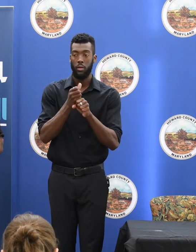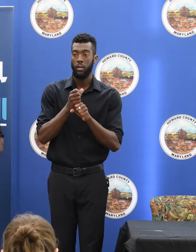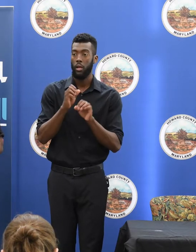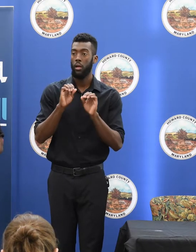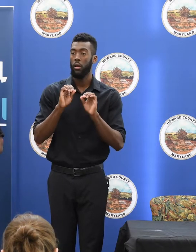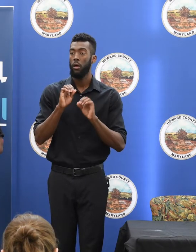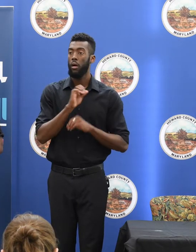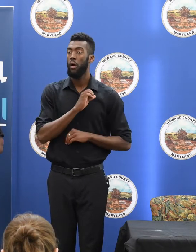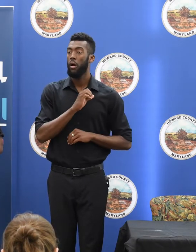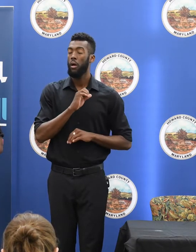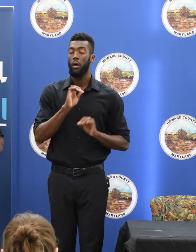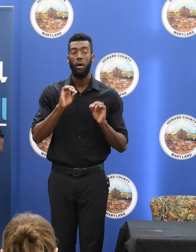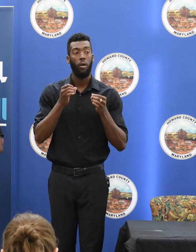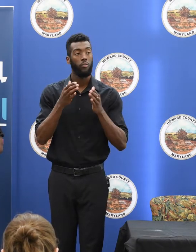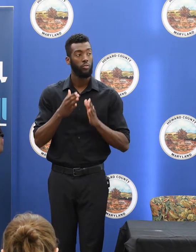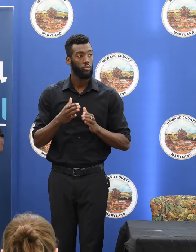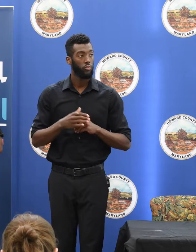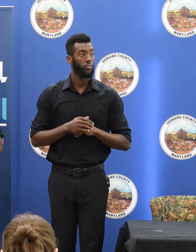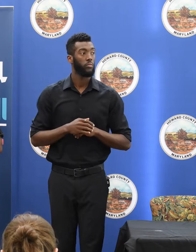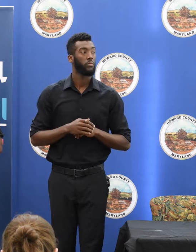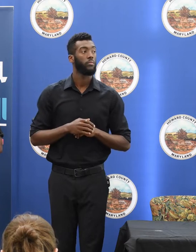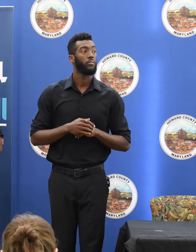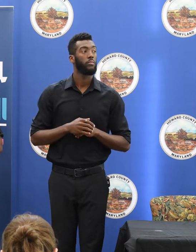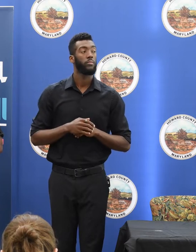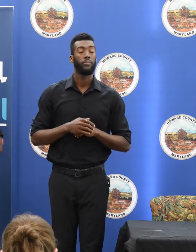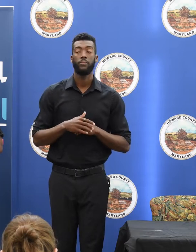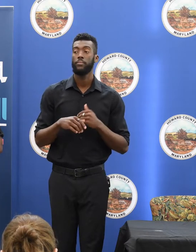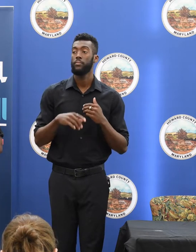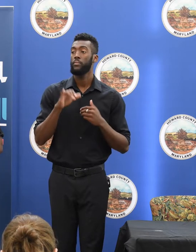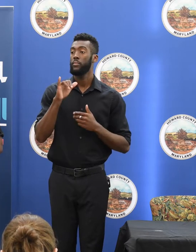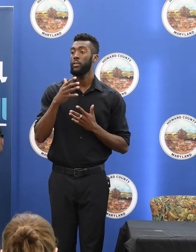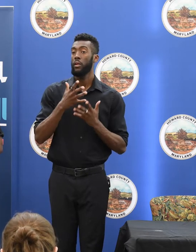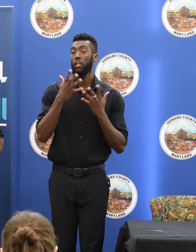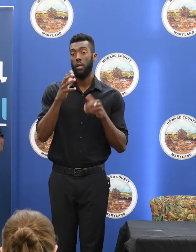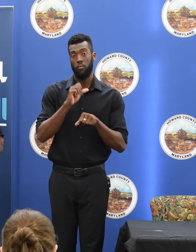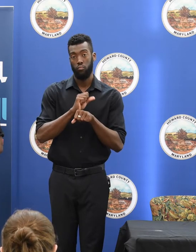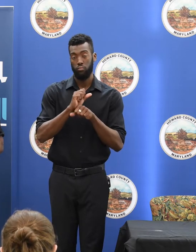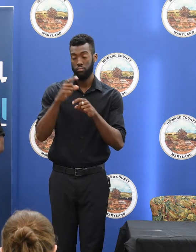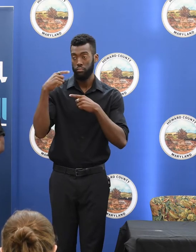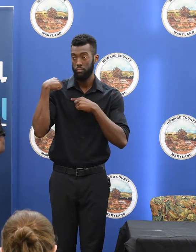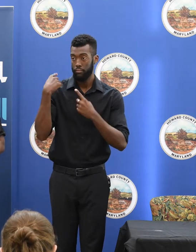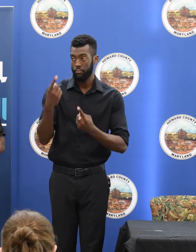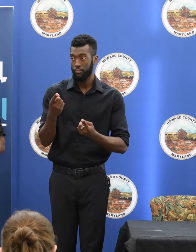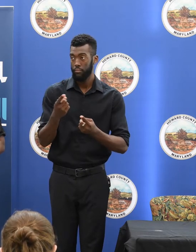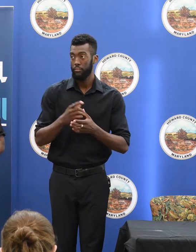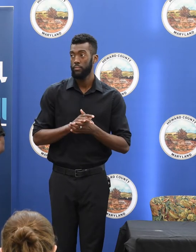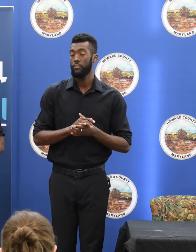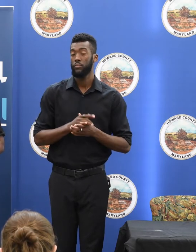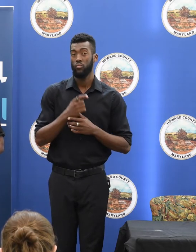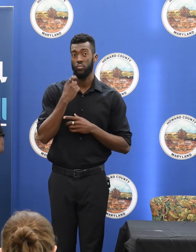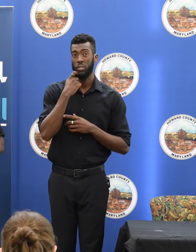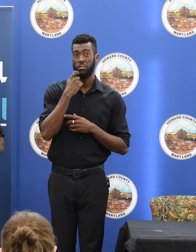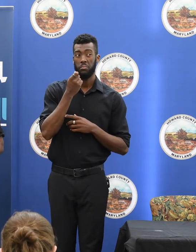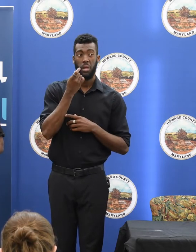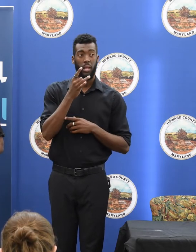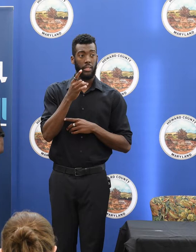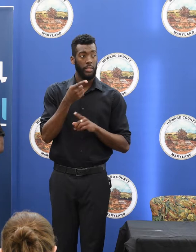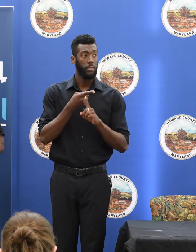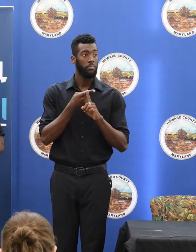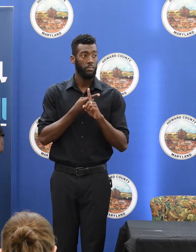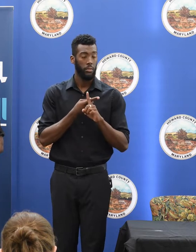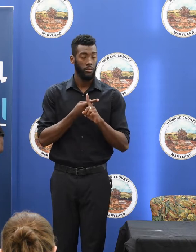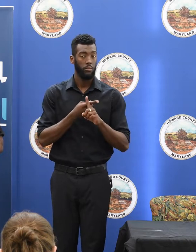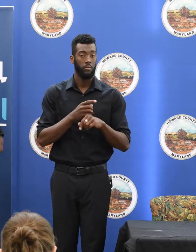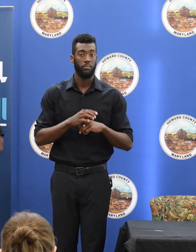staff hide, and all of that. So that's been a big bulk of the work, I would say, over the last 18 months or so.